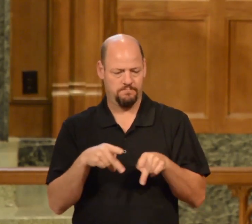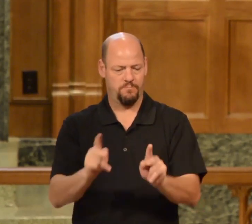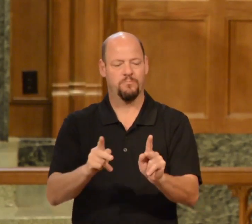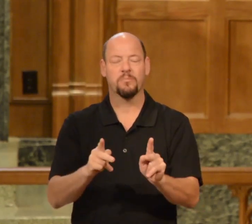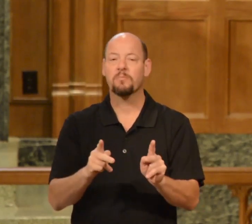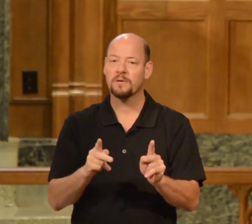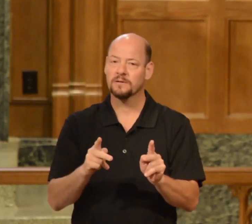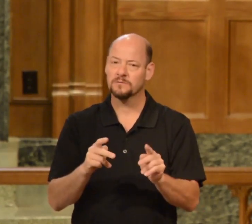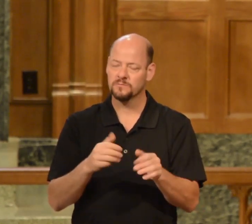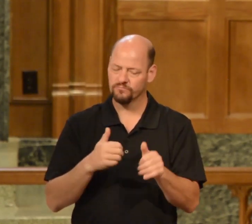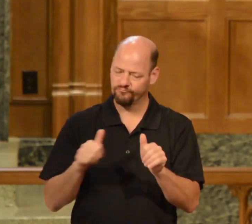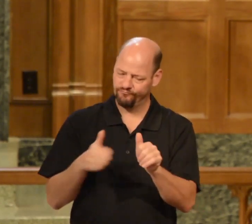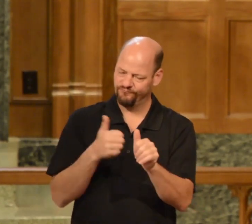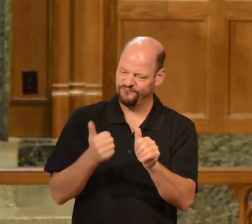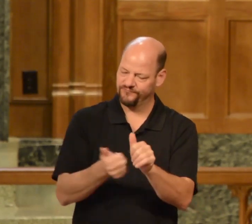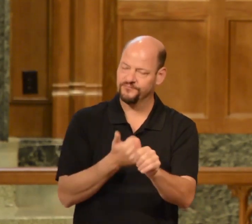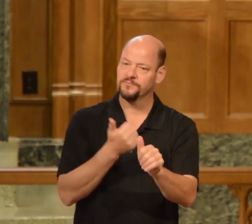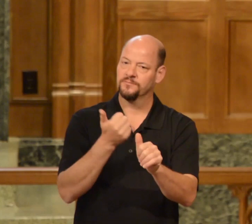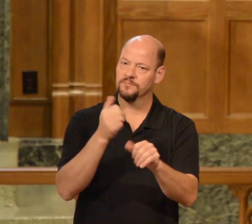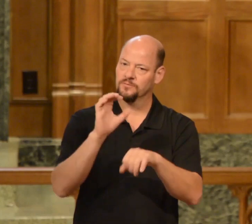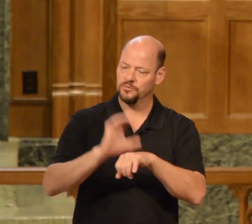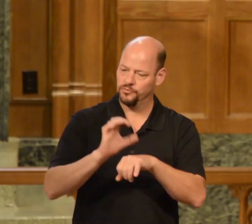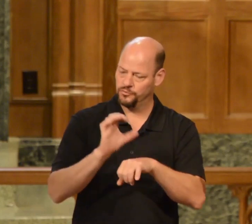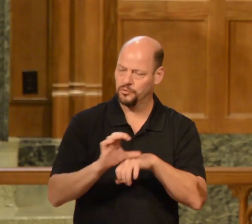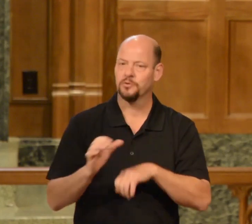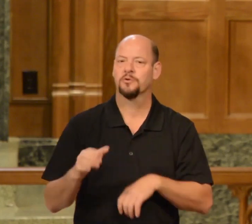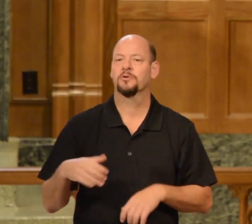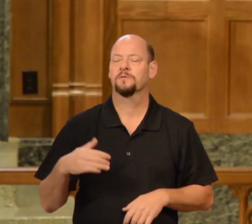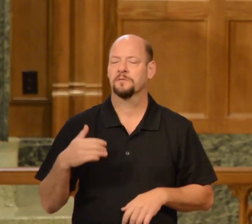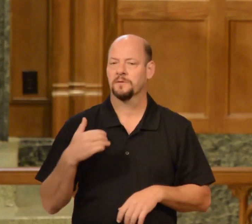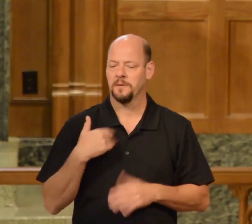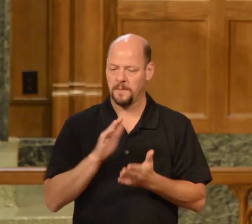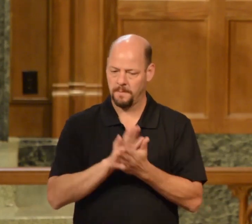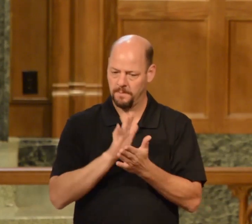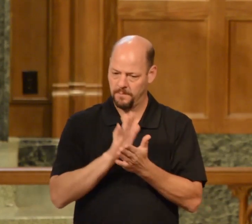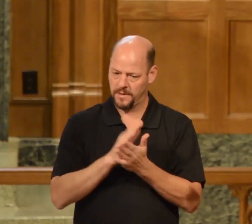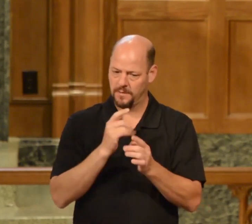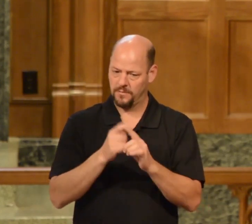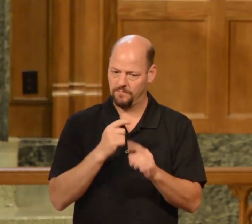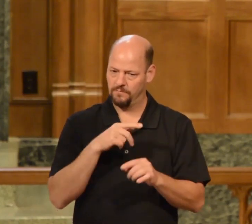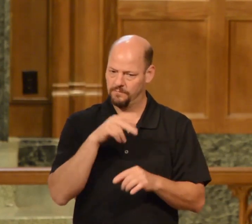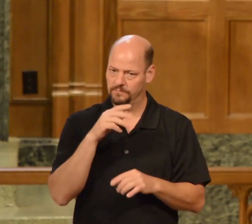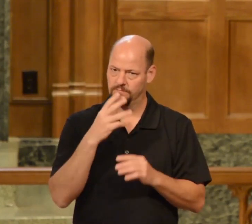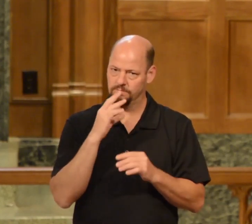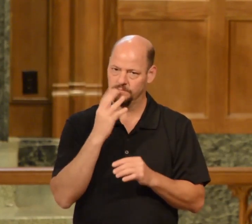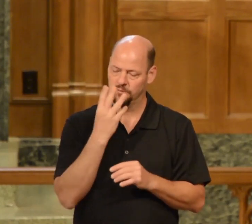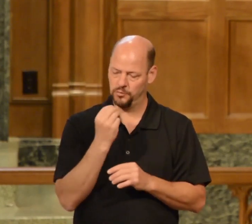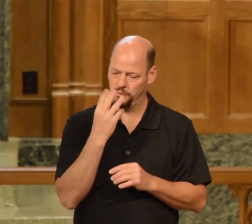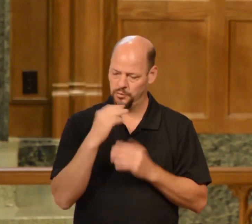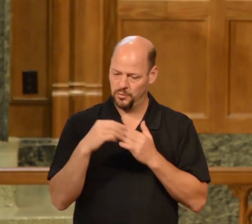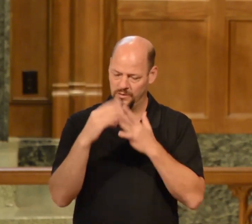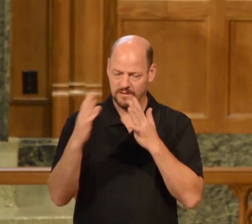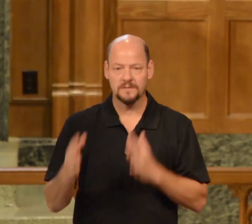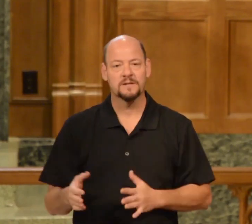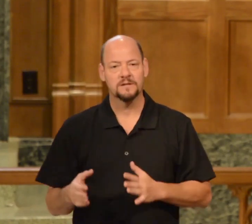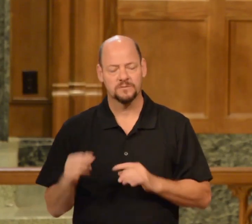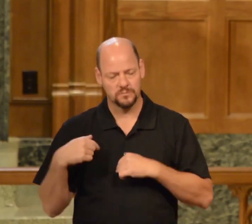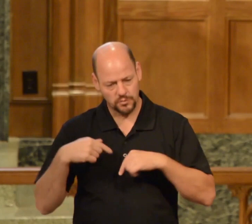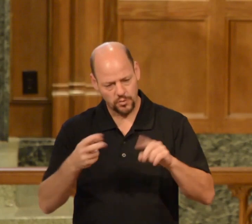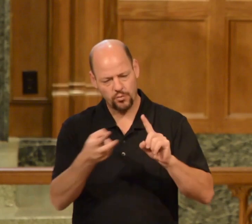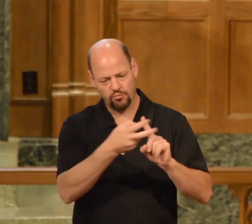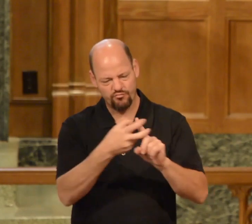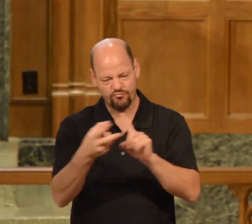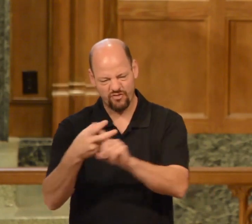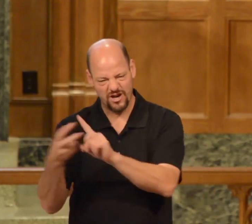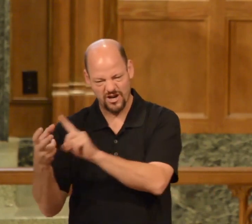even to death so he had papers from the Sanhedrin to go up to Damascus to arrest the people all those who claim to be Christians